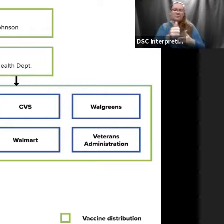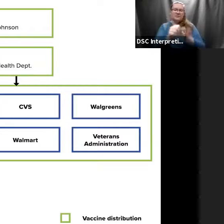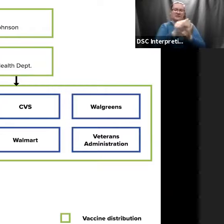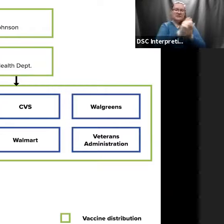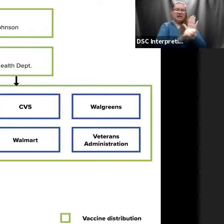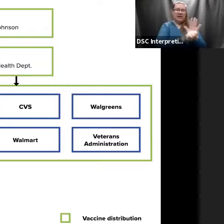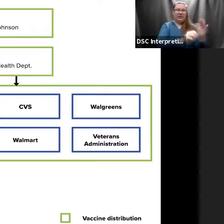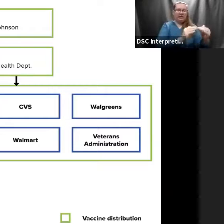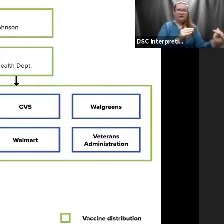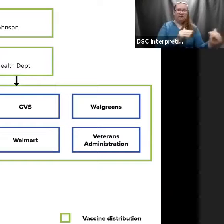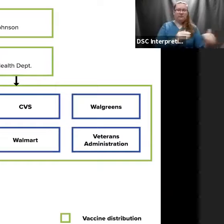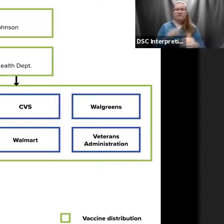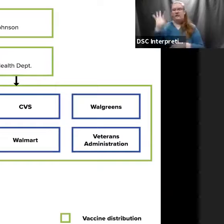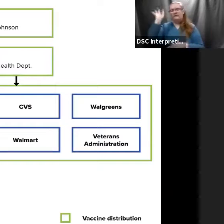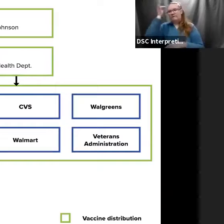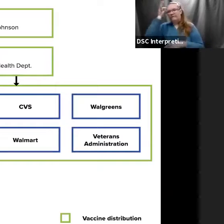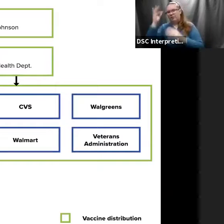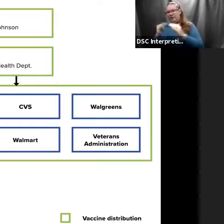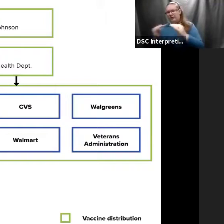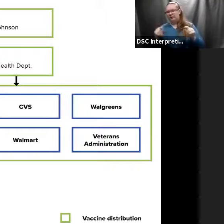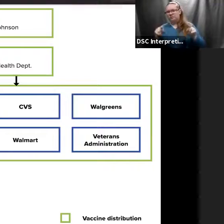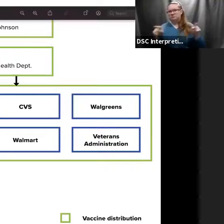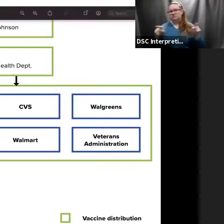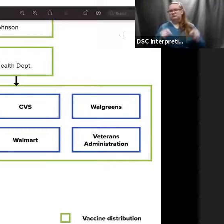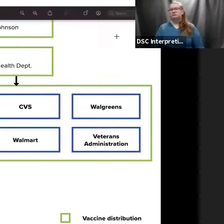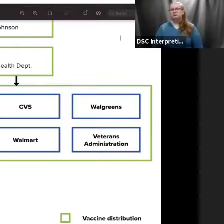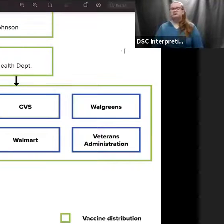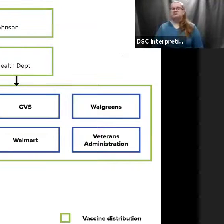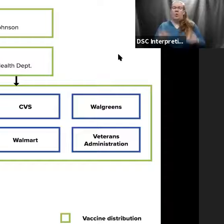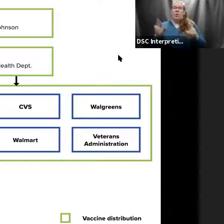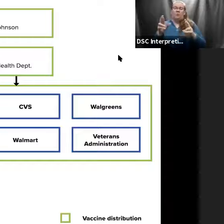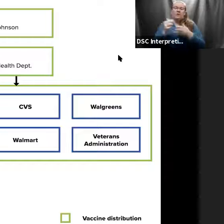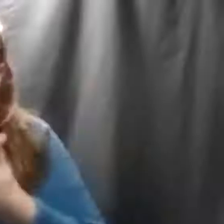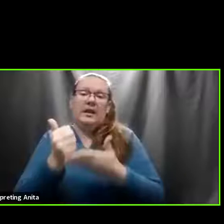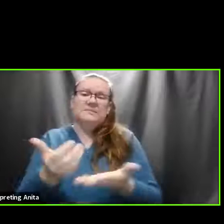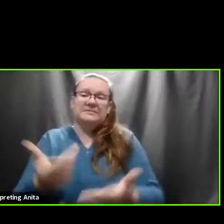federal, and you kind of see where they're going. So, hopefully that helps.